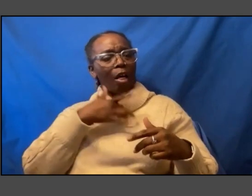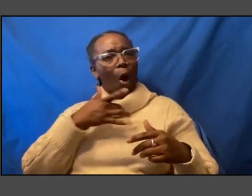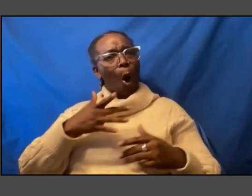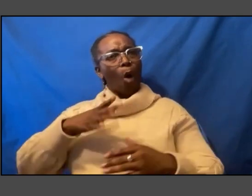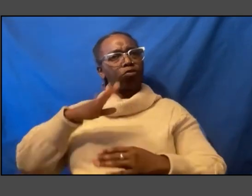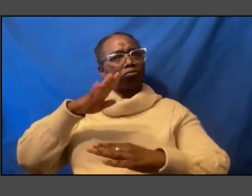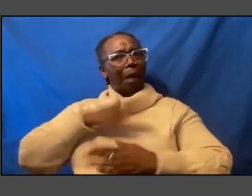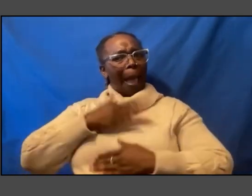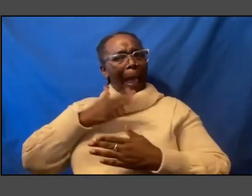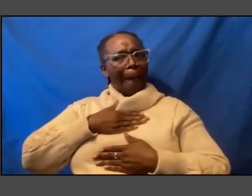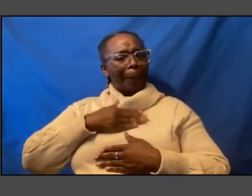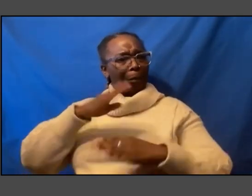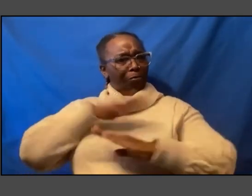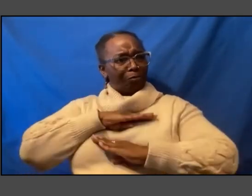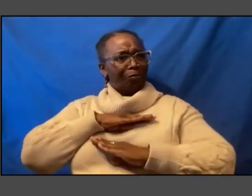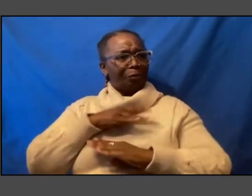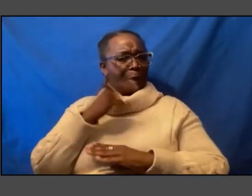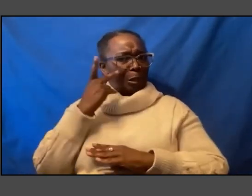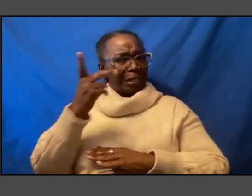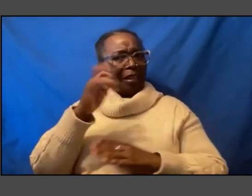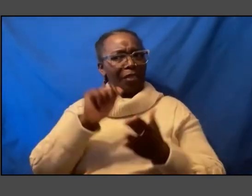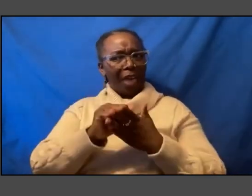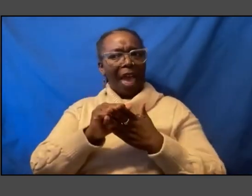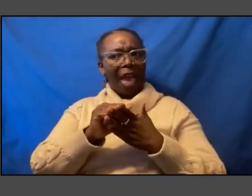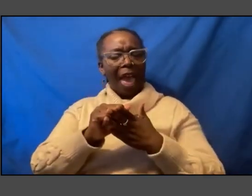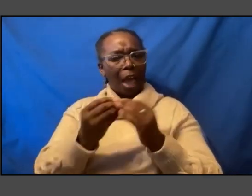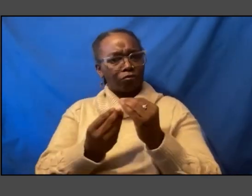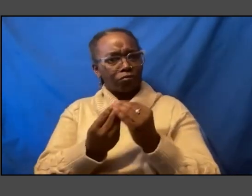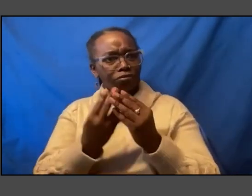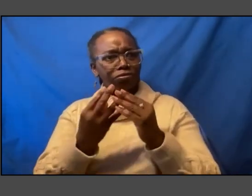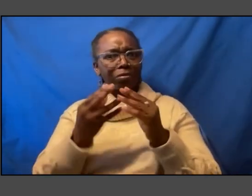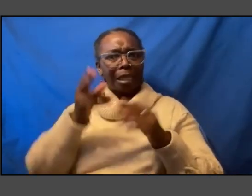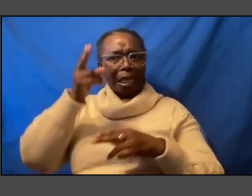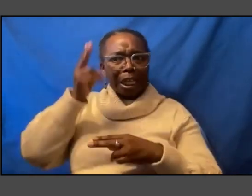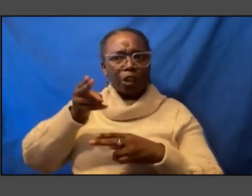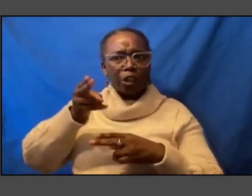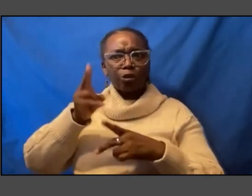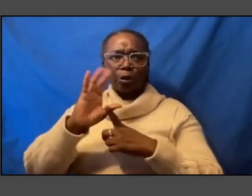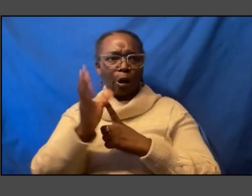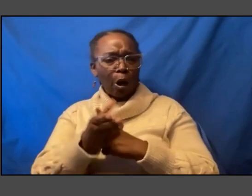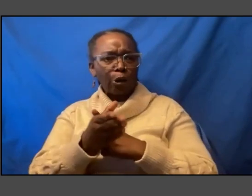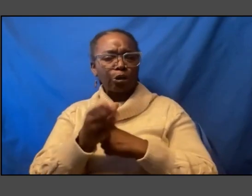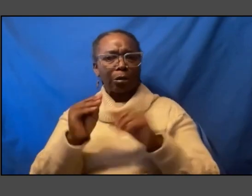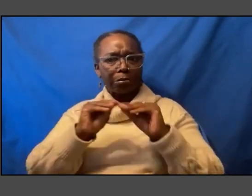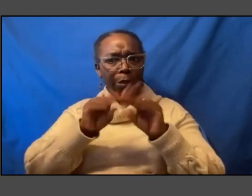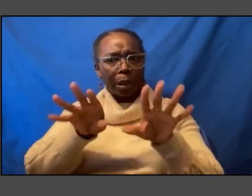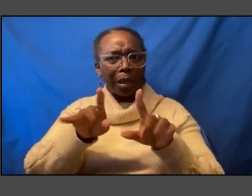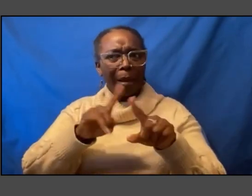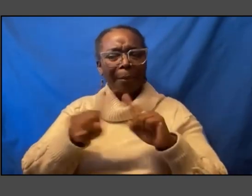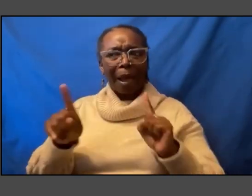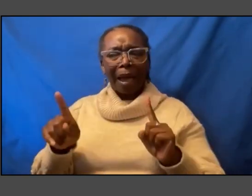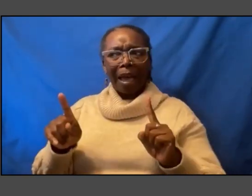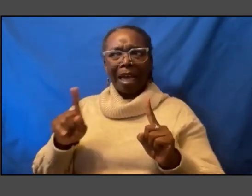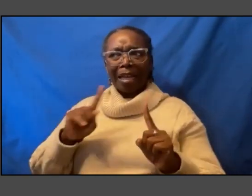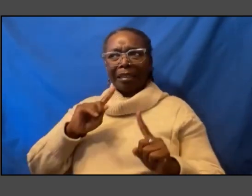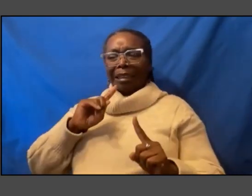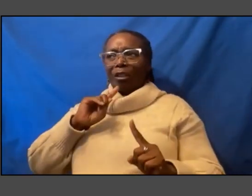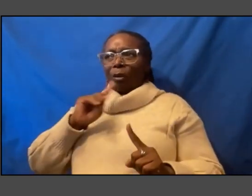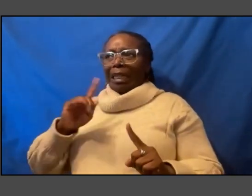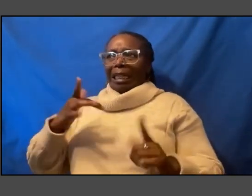germination of this amazing history and culture on the other hand I really am worried about that shadow that is really